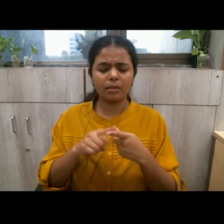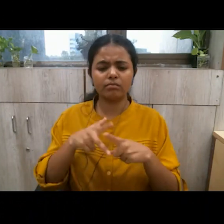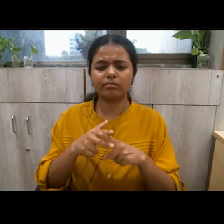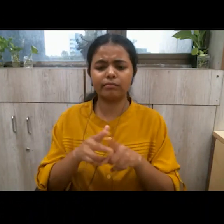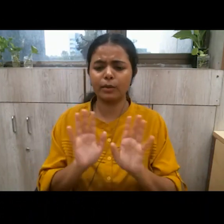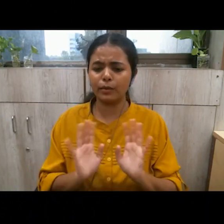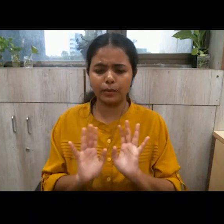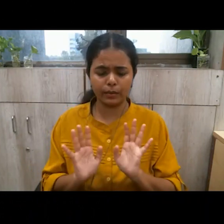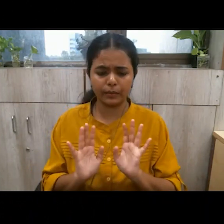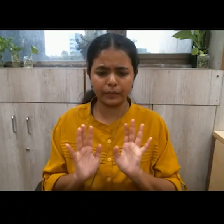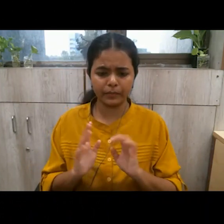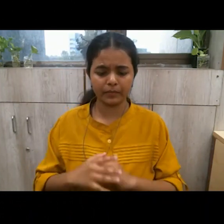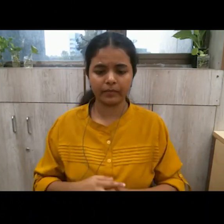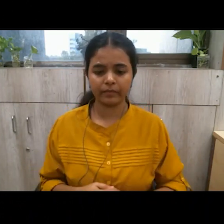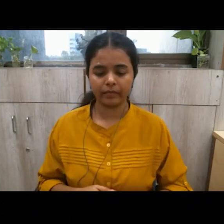i was